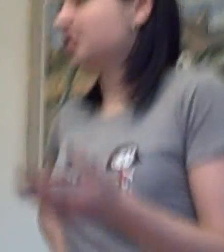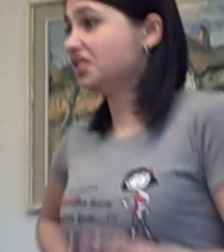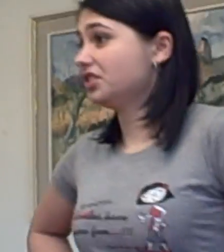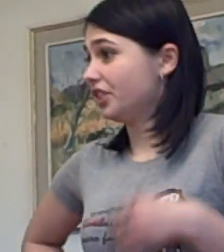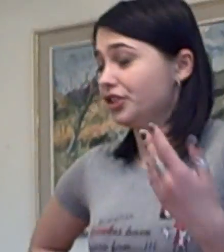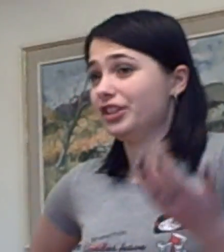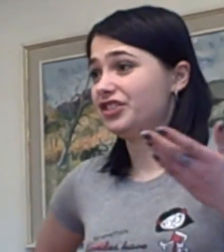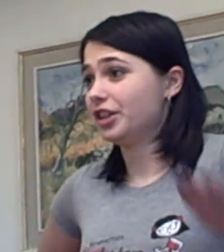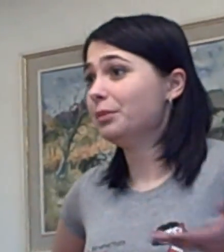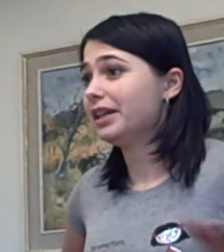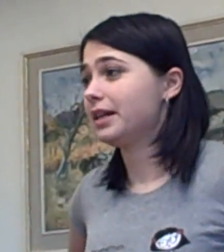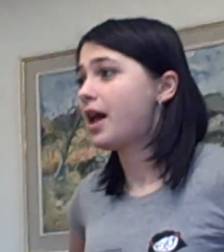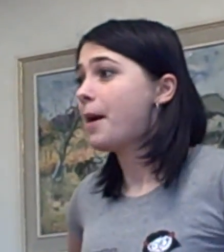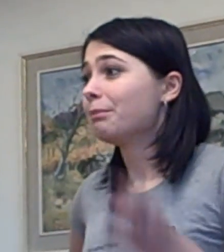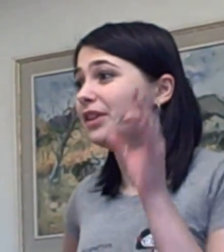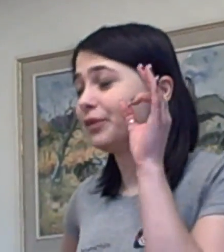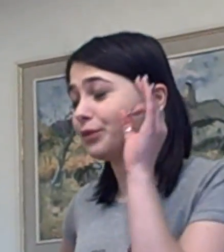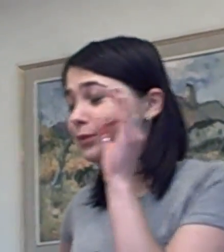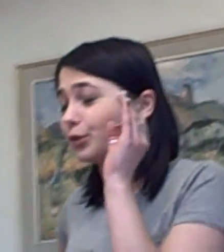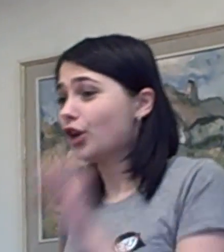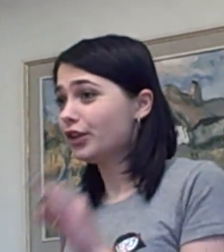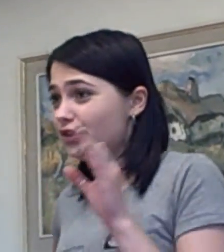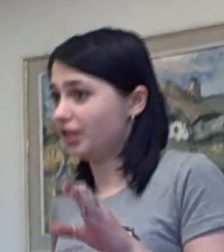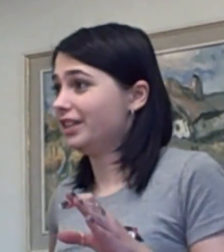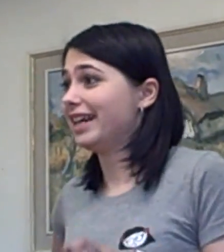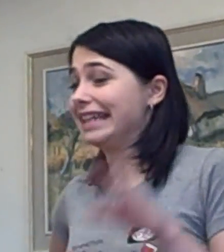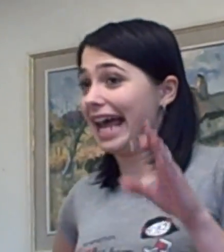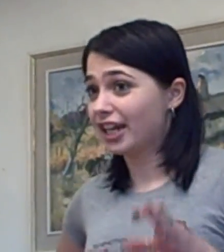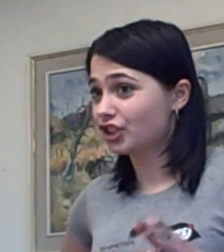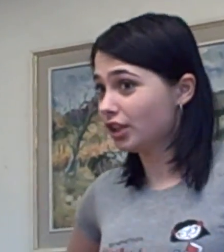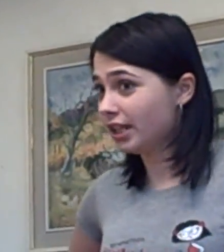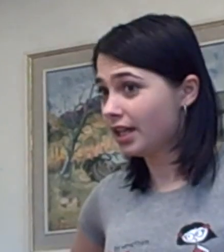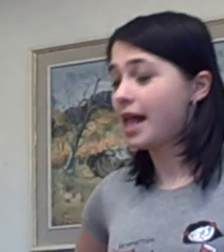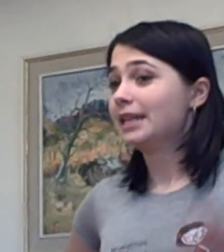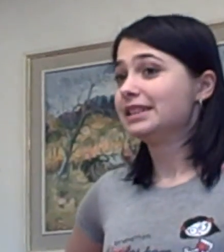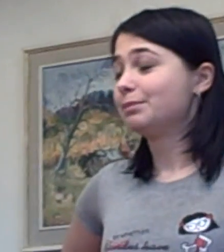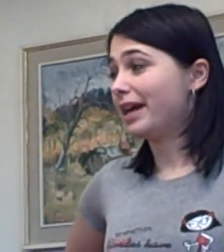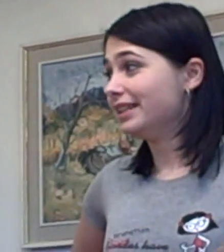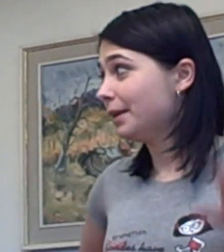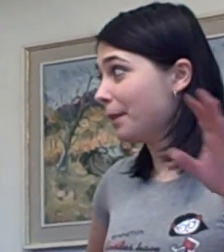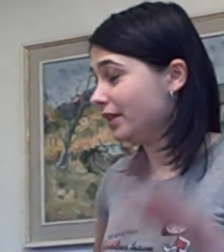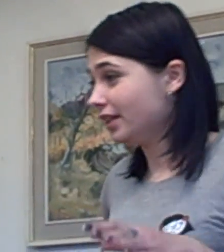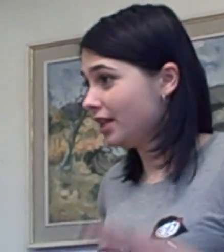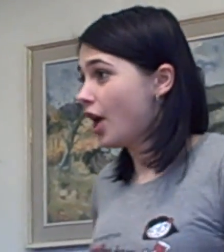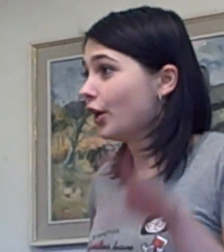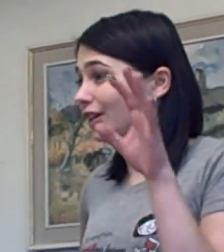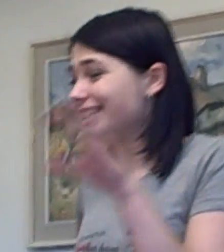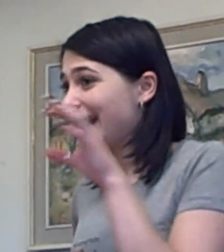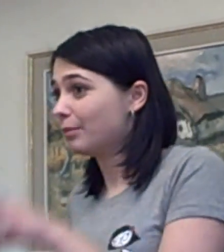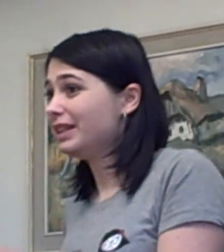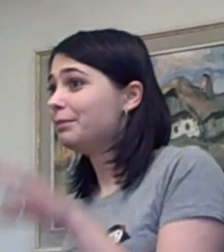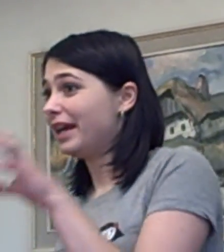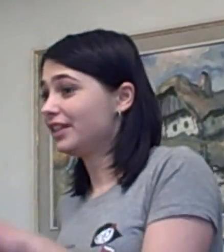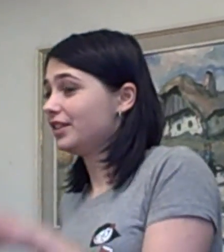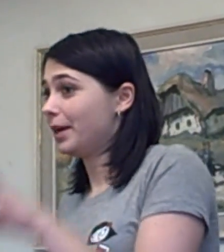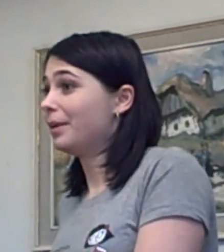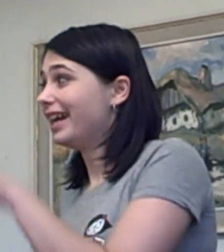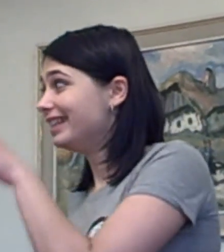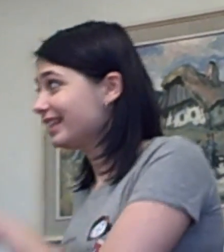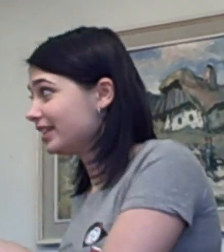it's their money. But they forgot to see that actually spending money in gambling makes them addictive